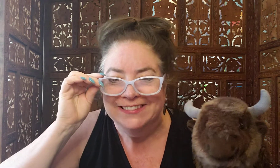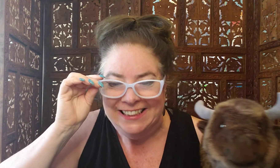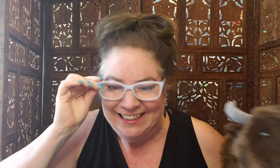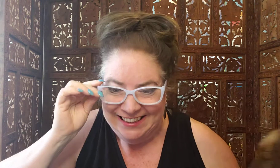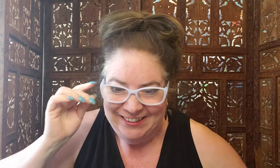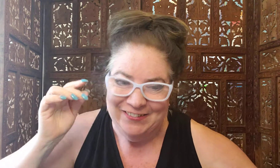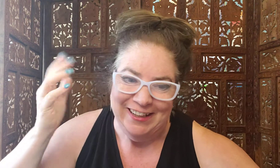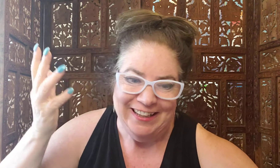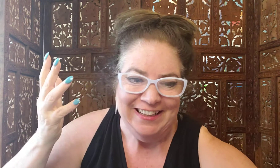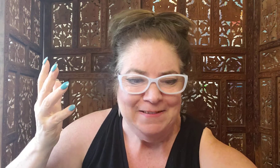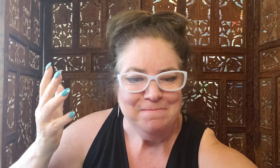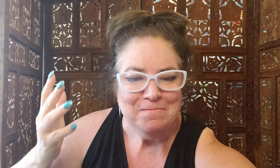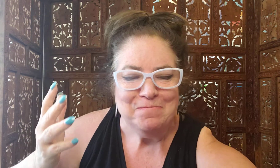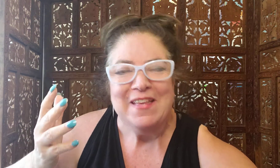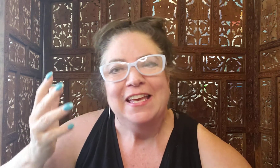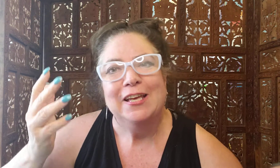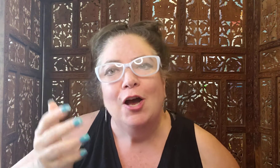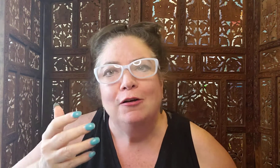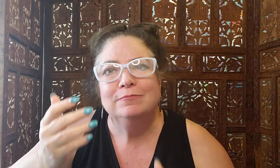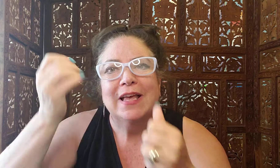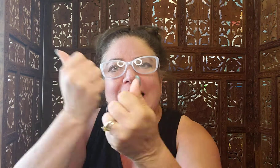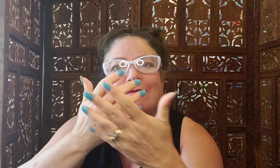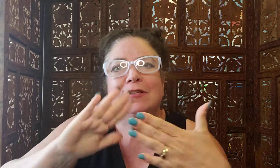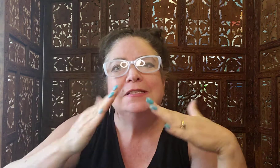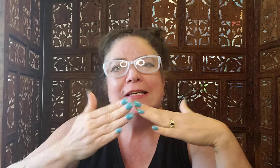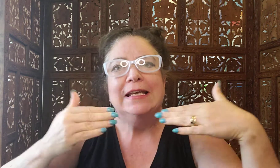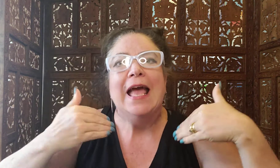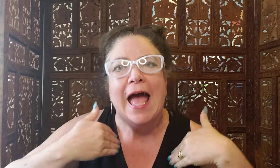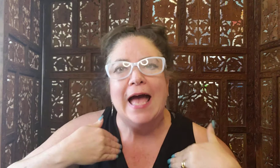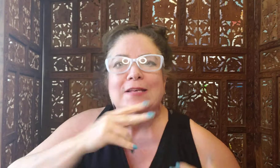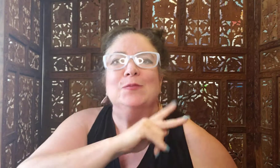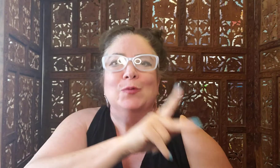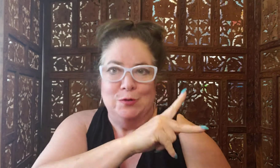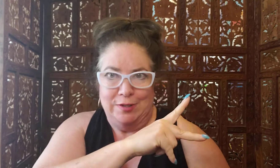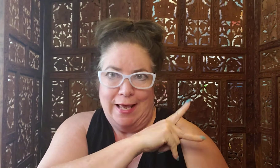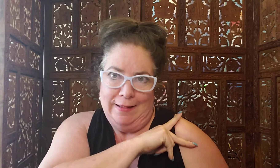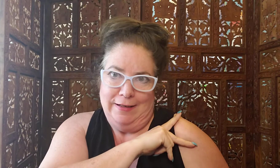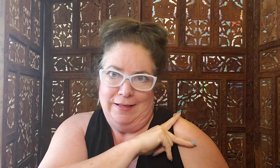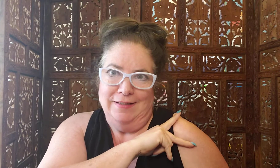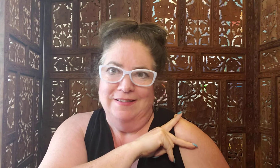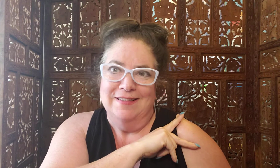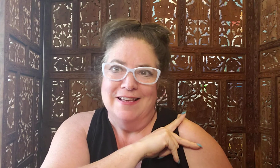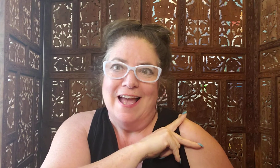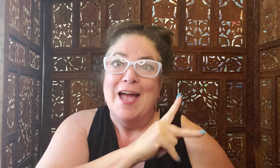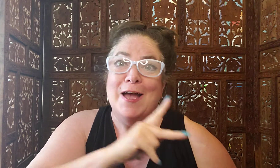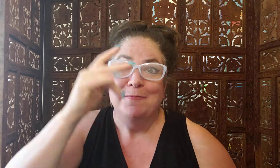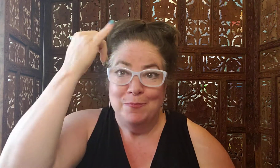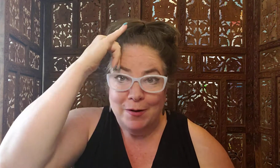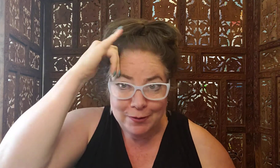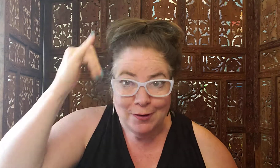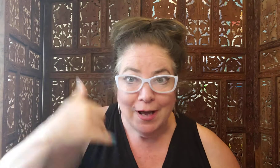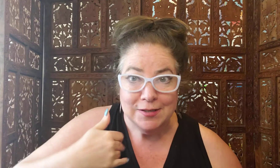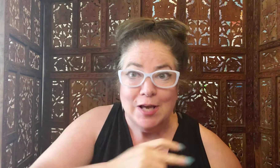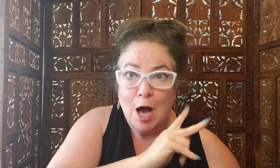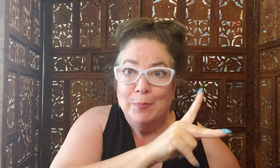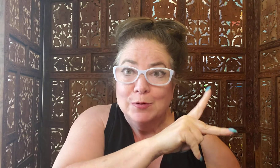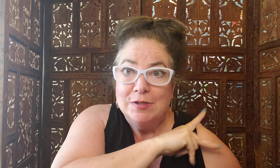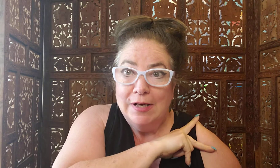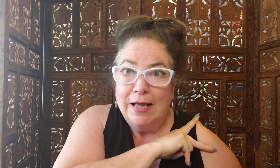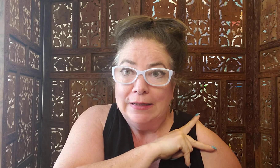Well, you know, every city has a personality and Buffalo has a personality